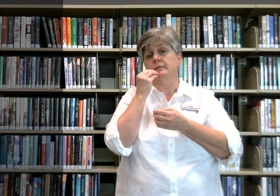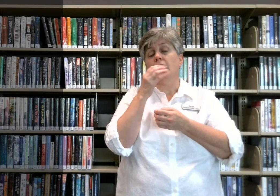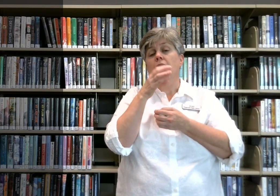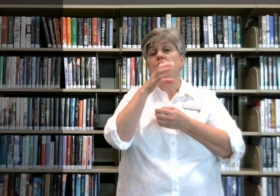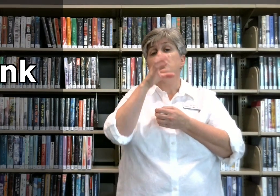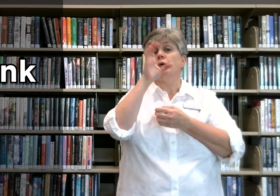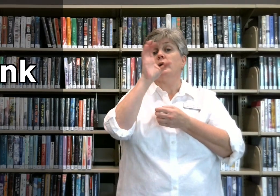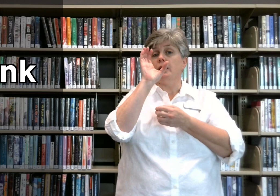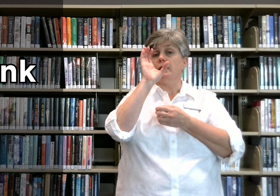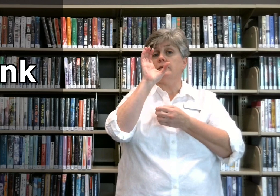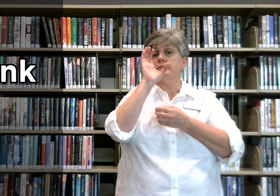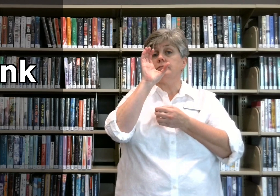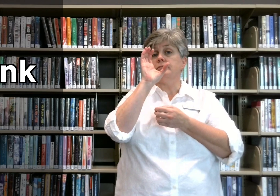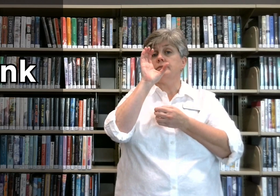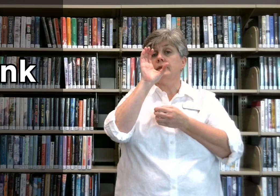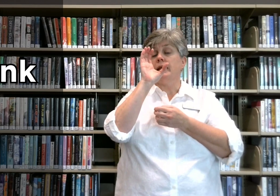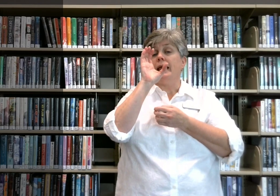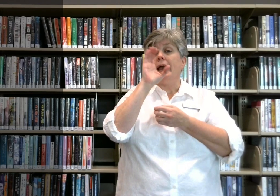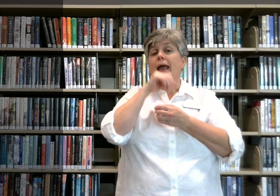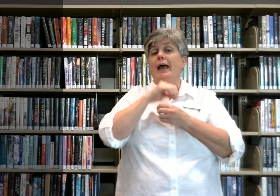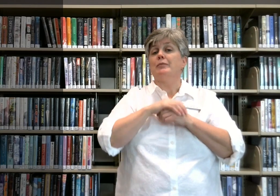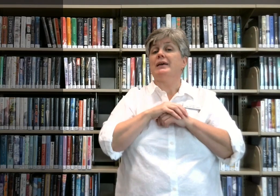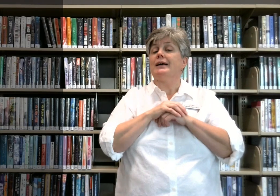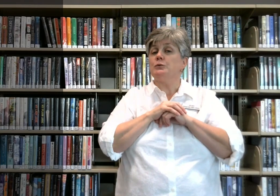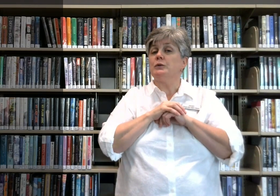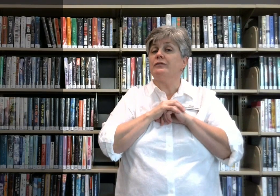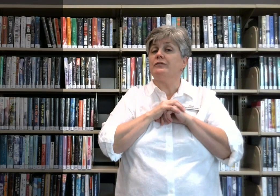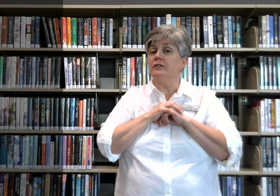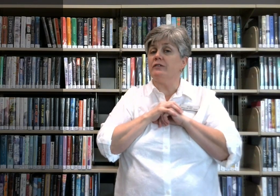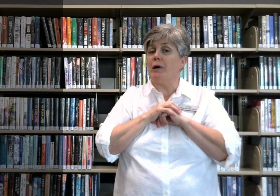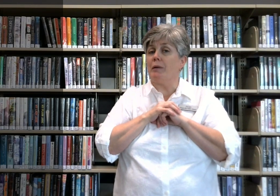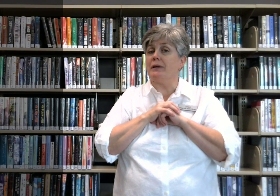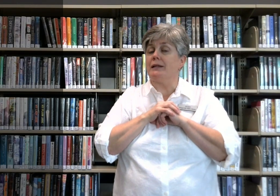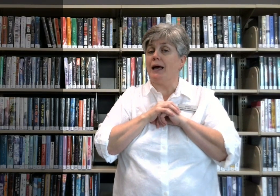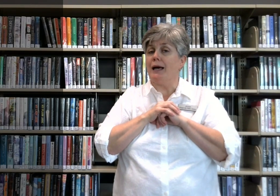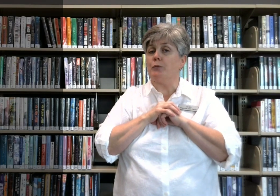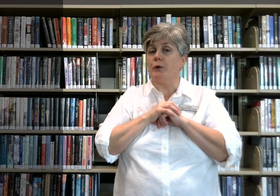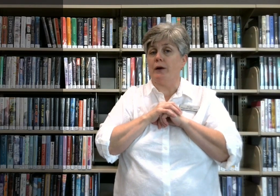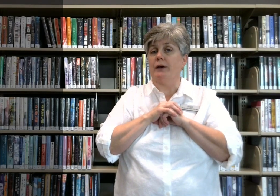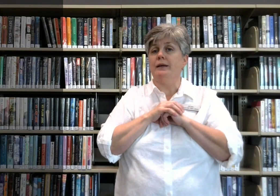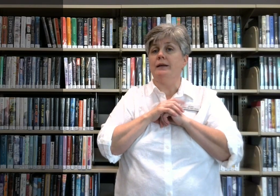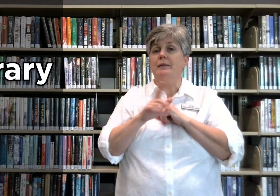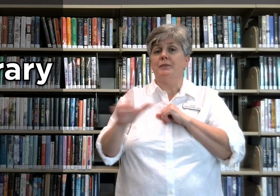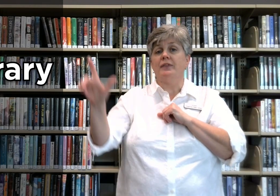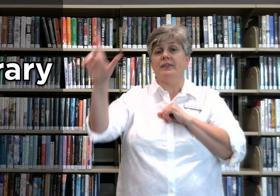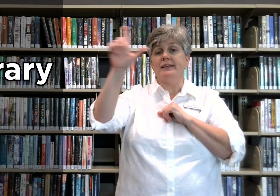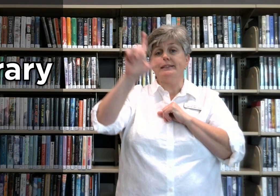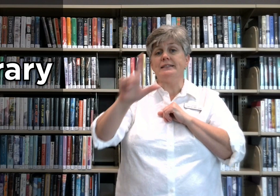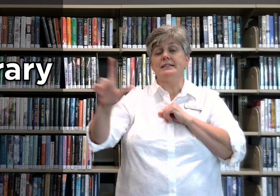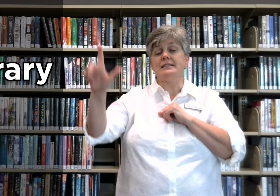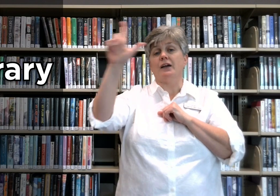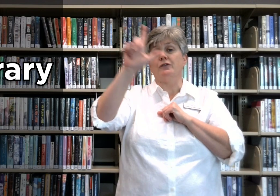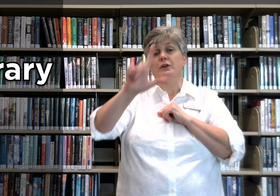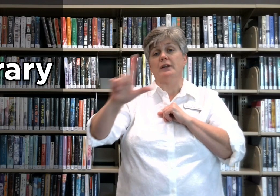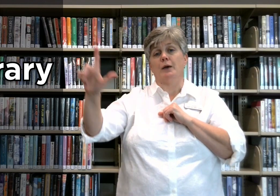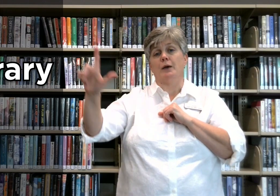Drink. And because we're the Pflugerville Public Library, this is the sign for library.